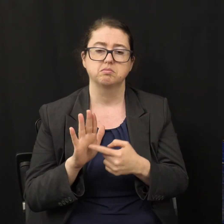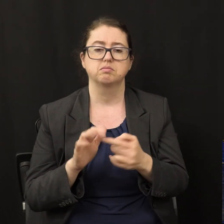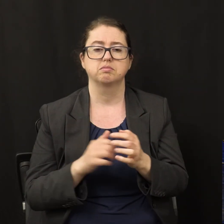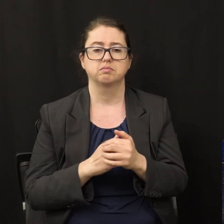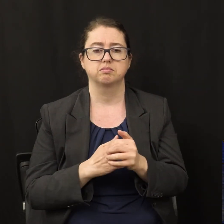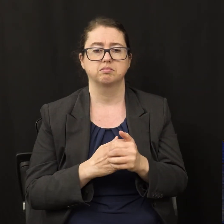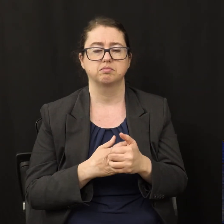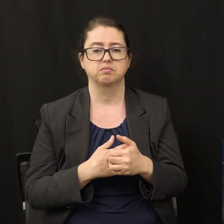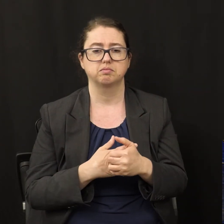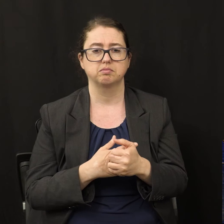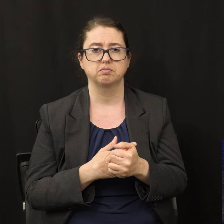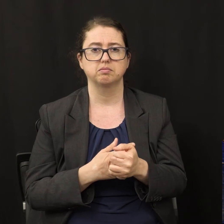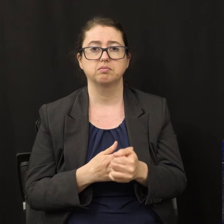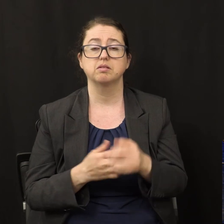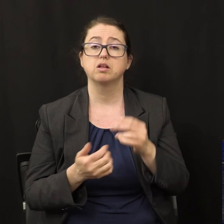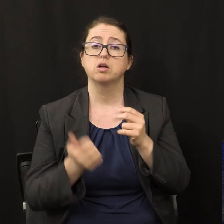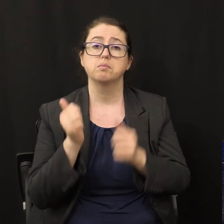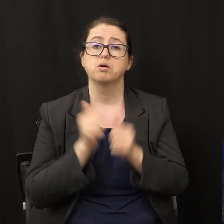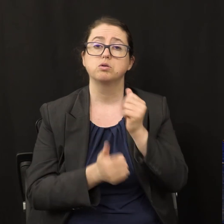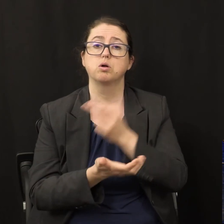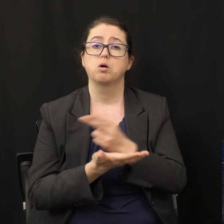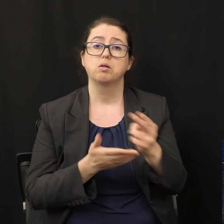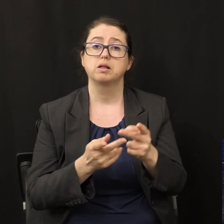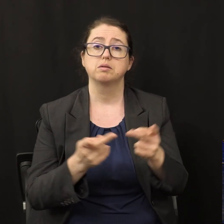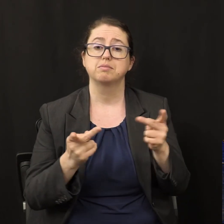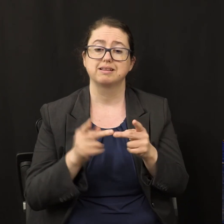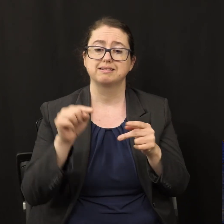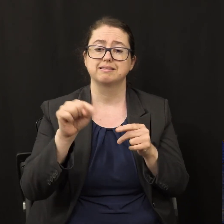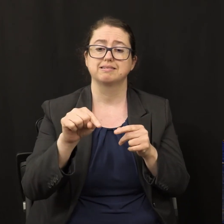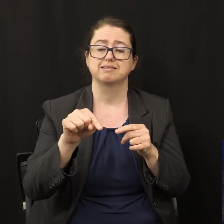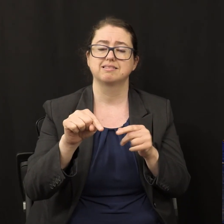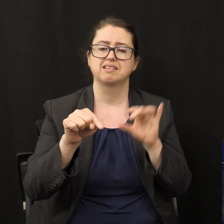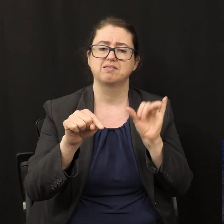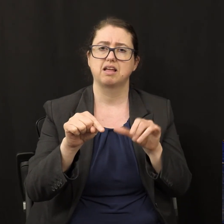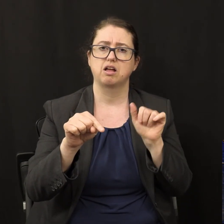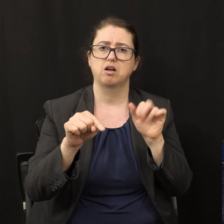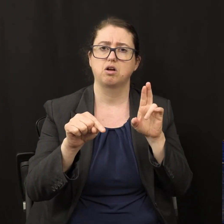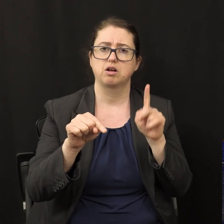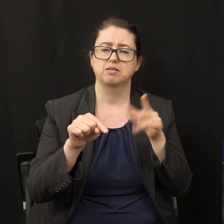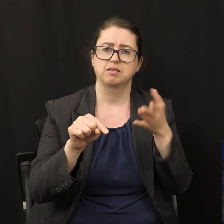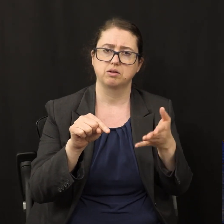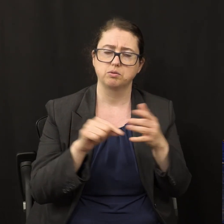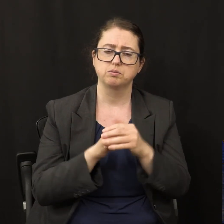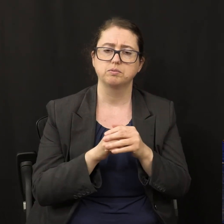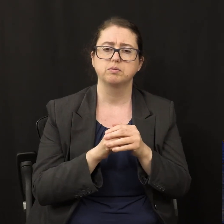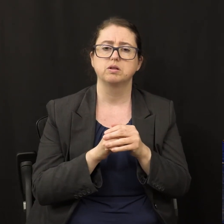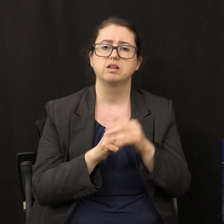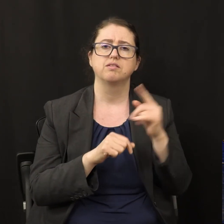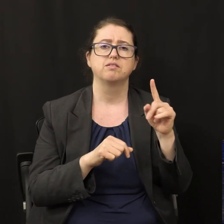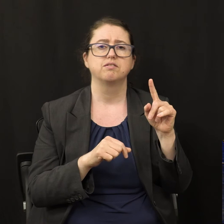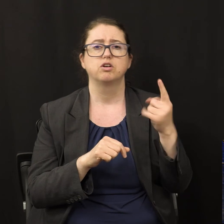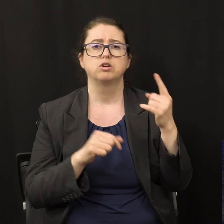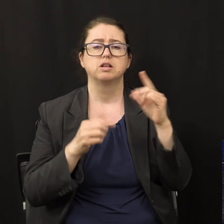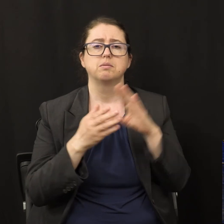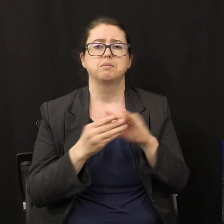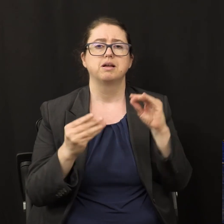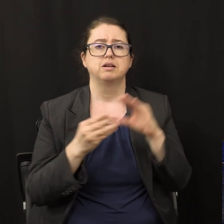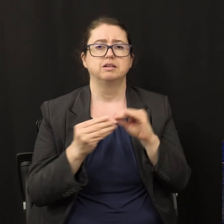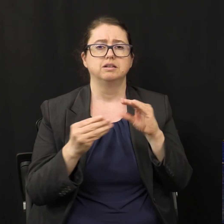holy place is the fact that the first angel's message tells us that we are to worship the creator.